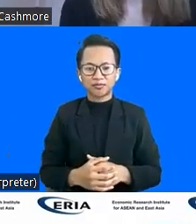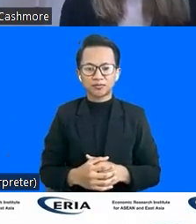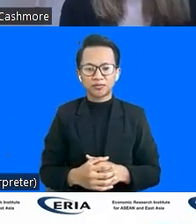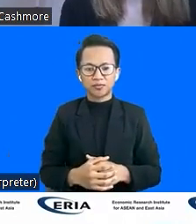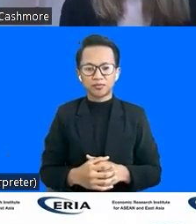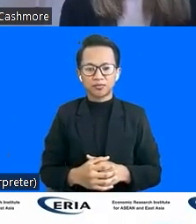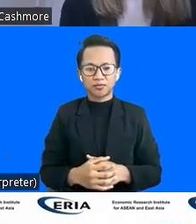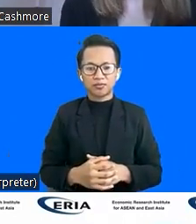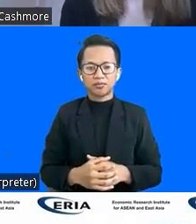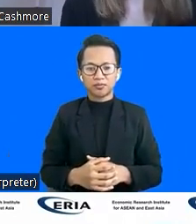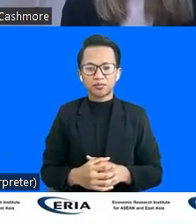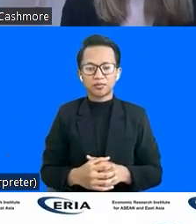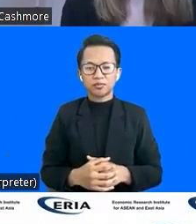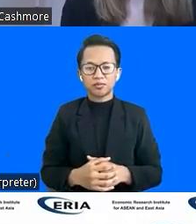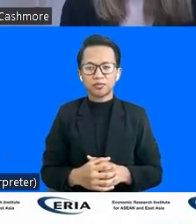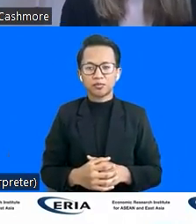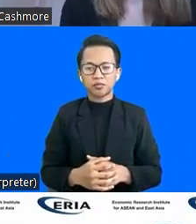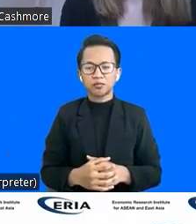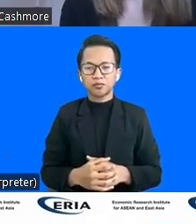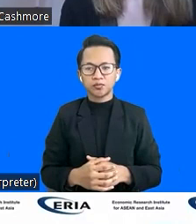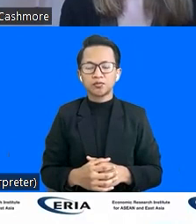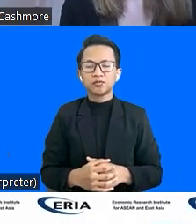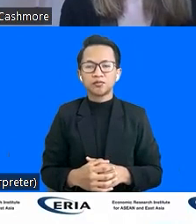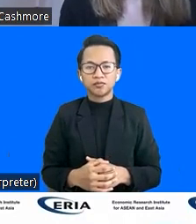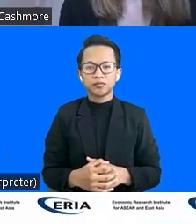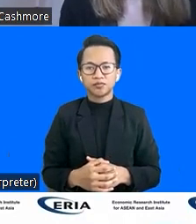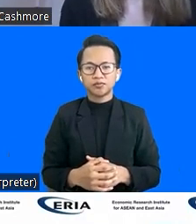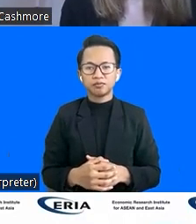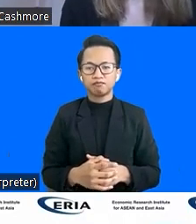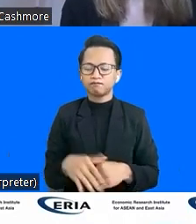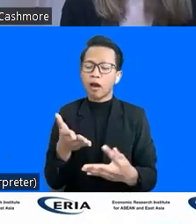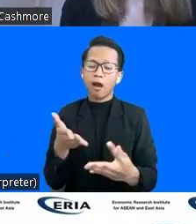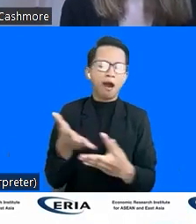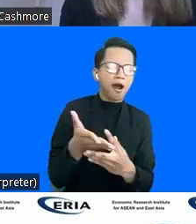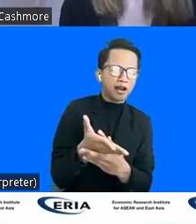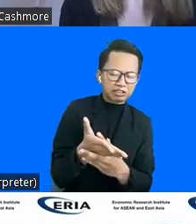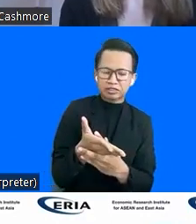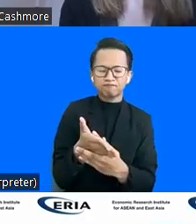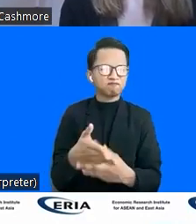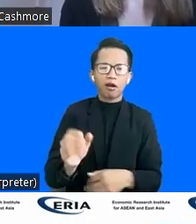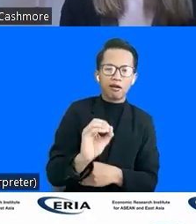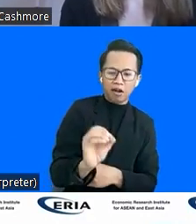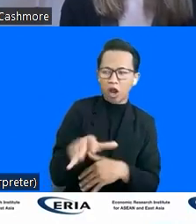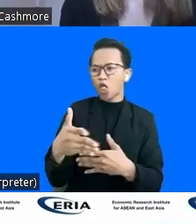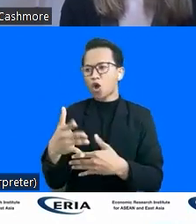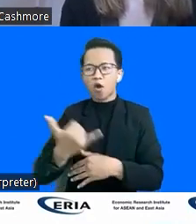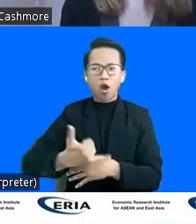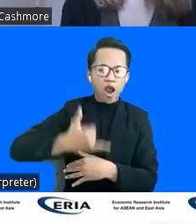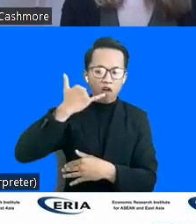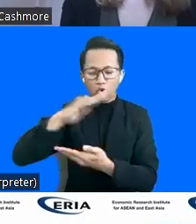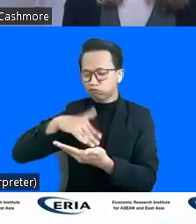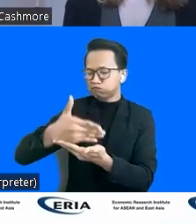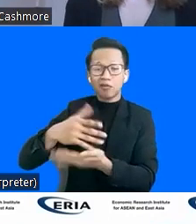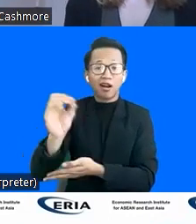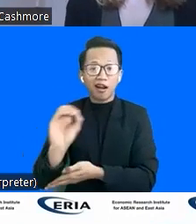additional barriers such as lack of additional support, lack of access to assistive devices, and there is a real